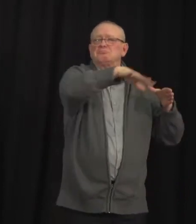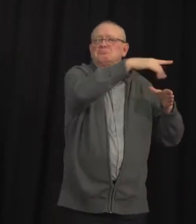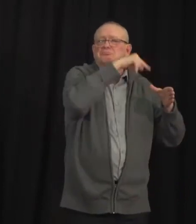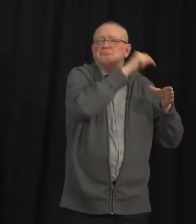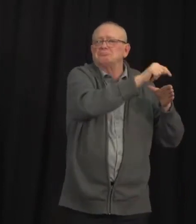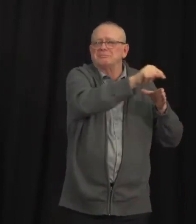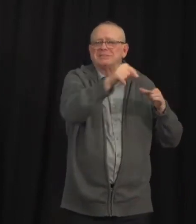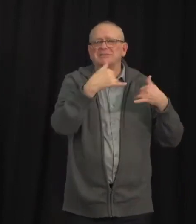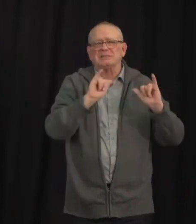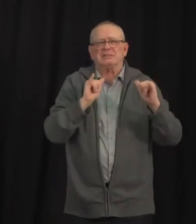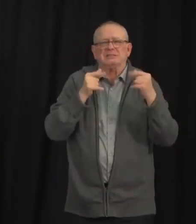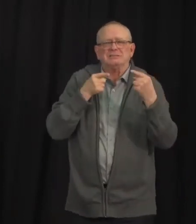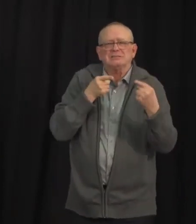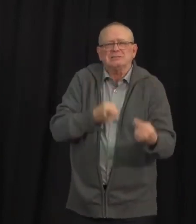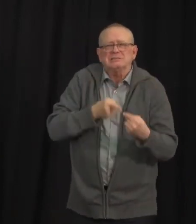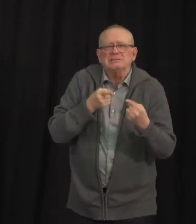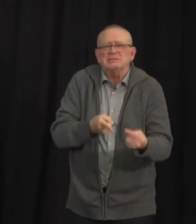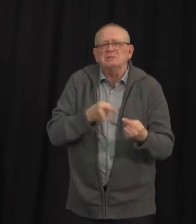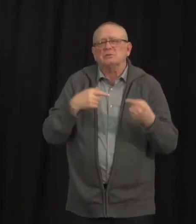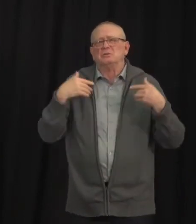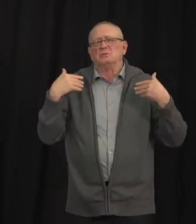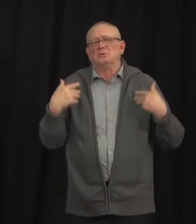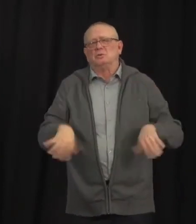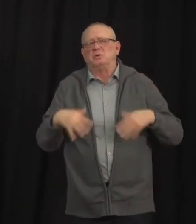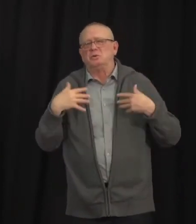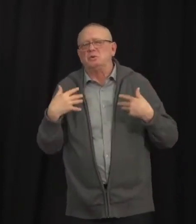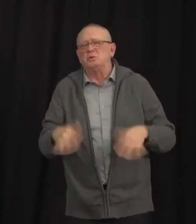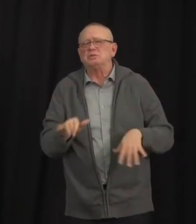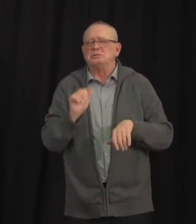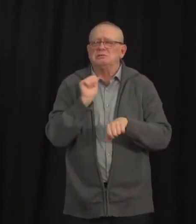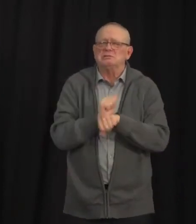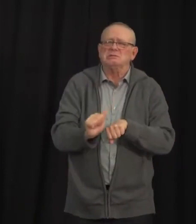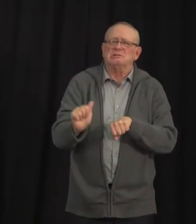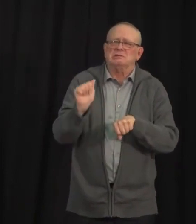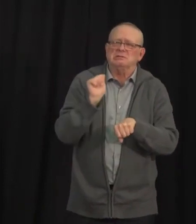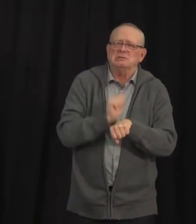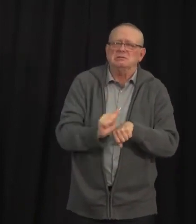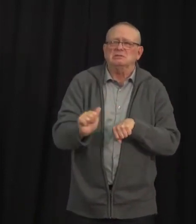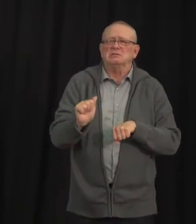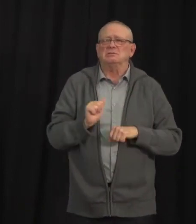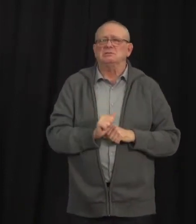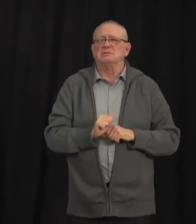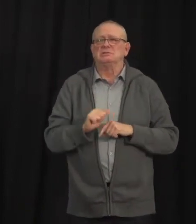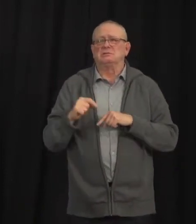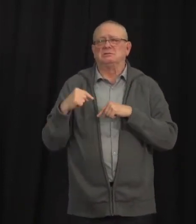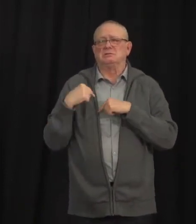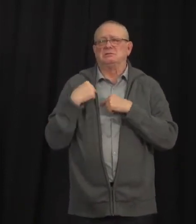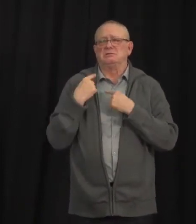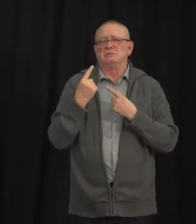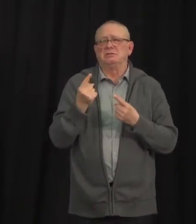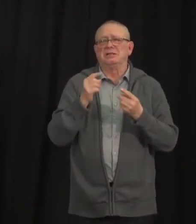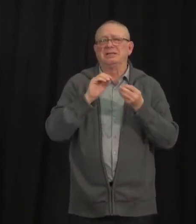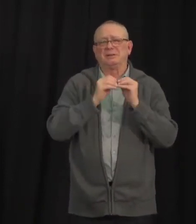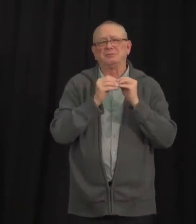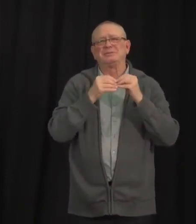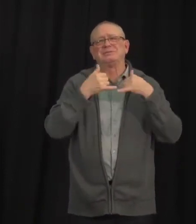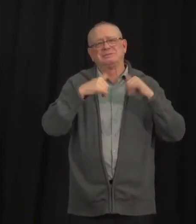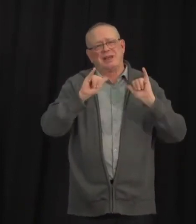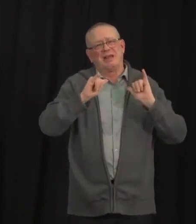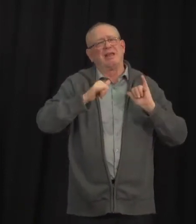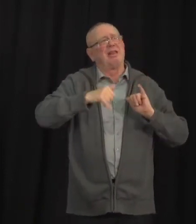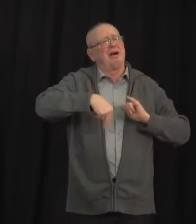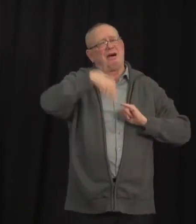celebrate this early trend downwards by continuing the actions that will eventually bring our hospitalization and ICU